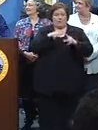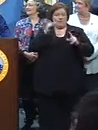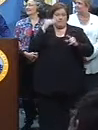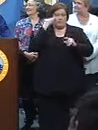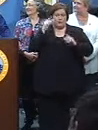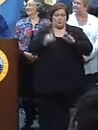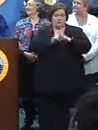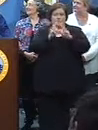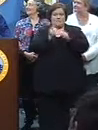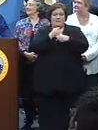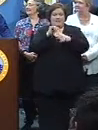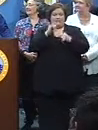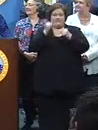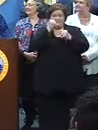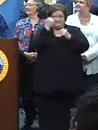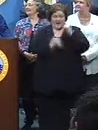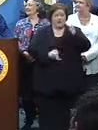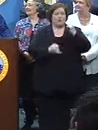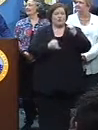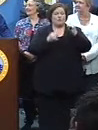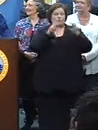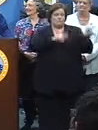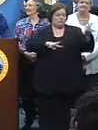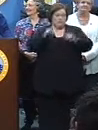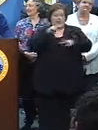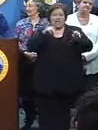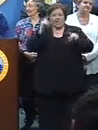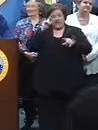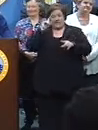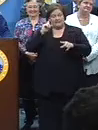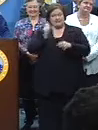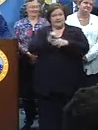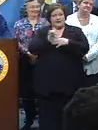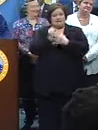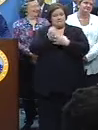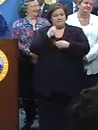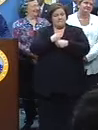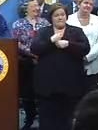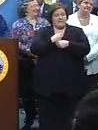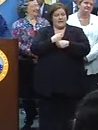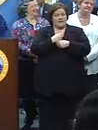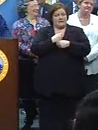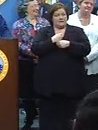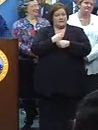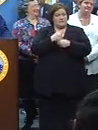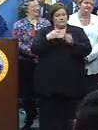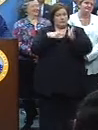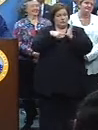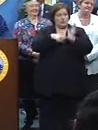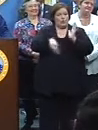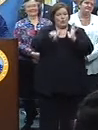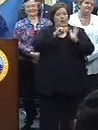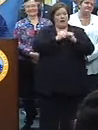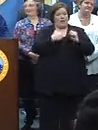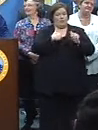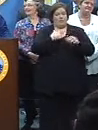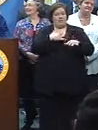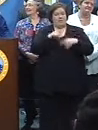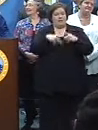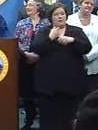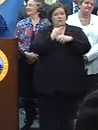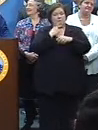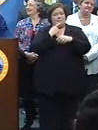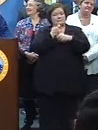showed up and made that final walk with us. I think that solidifies what this administration feels about public safety.